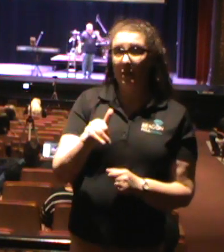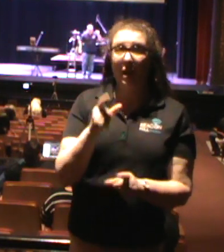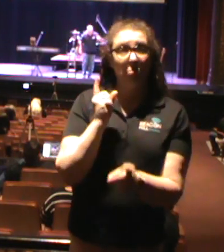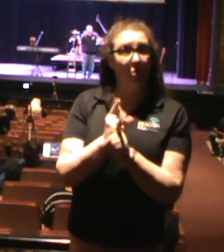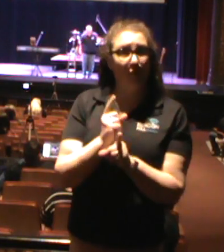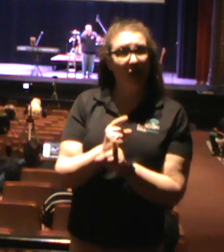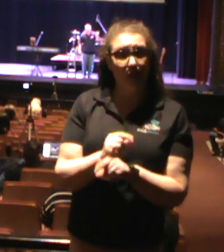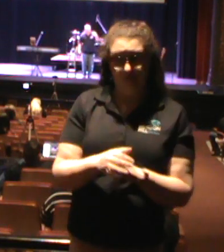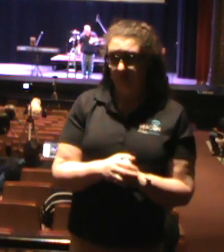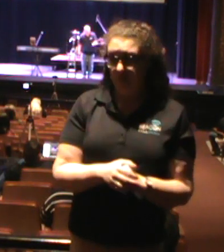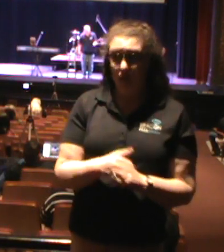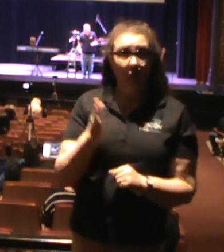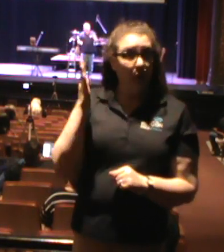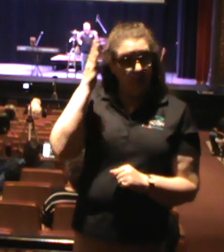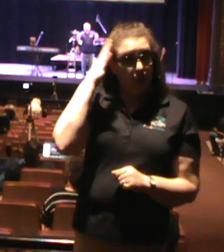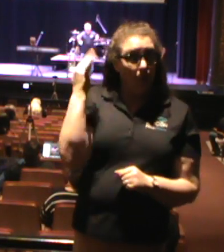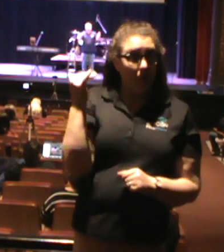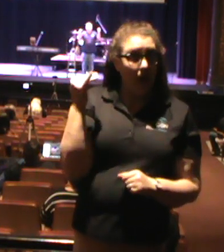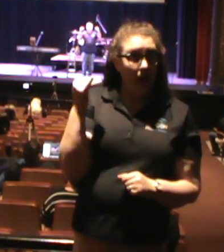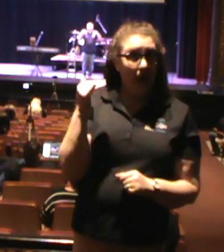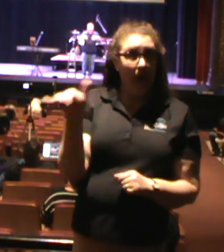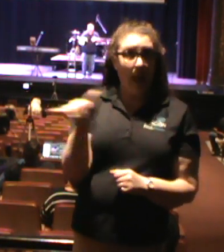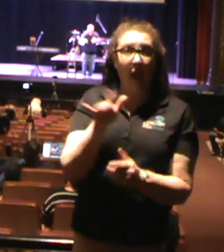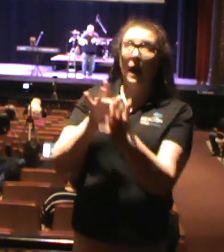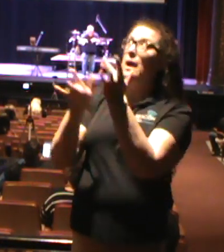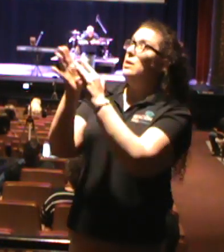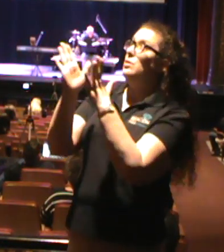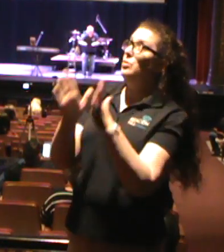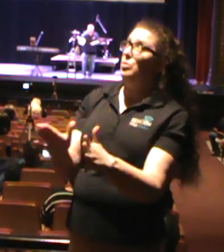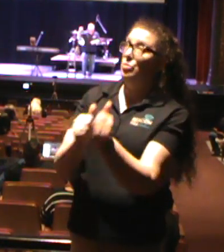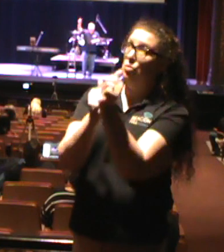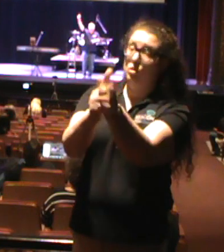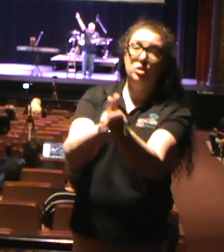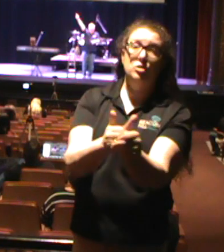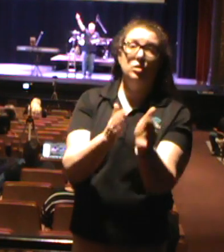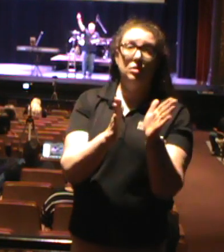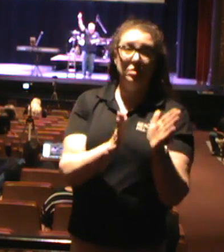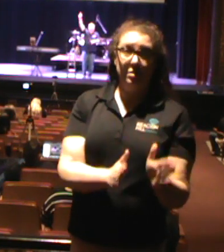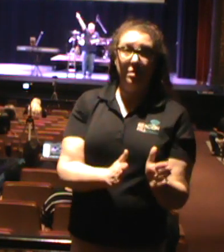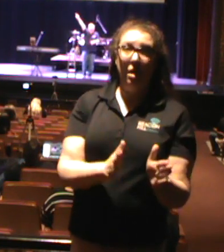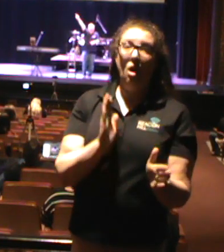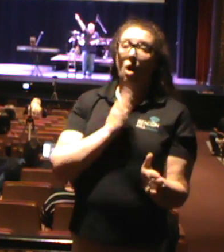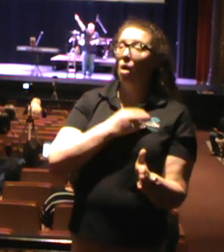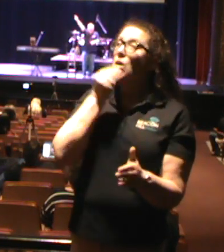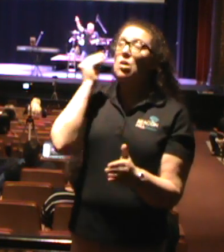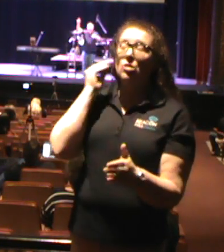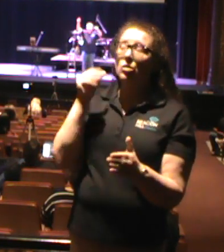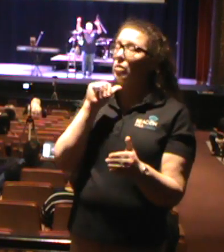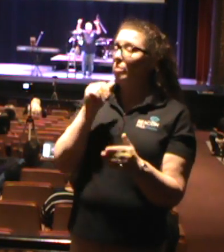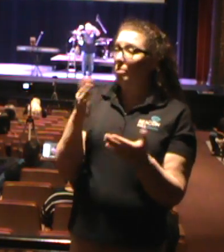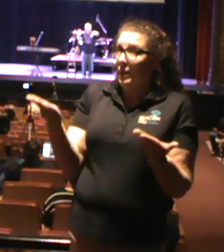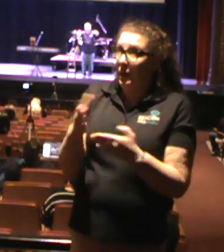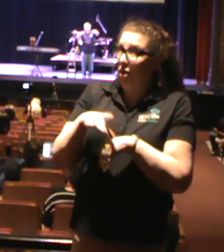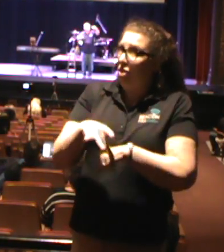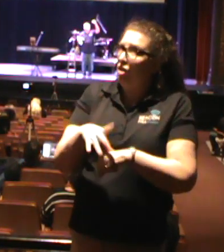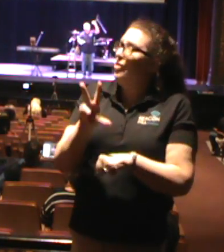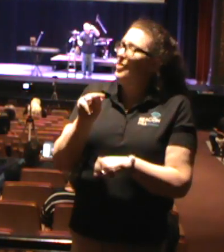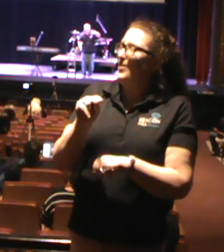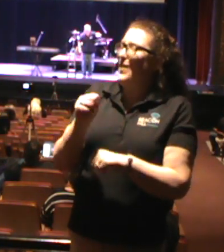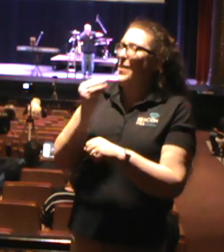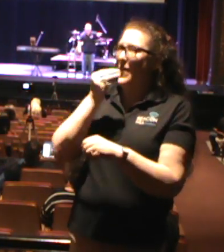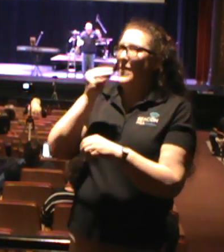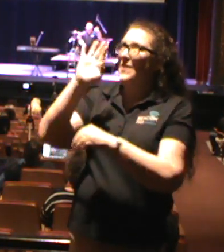Because you know as Christians our home is not here on earth, but our home is in heaven. We are just soldiers